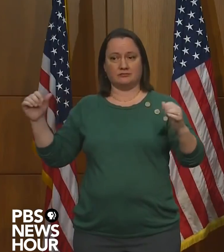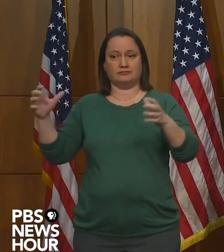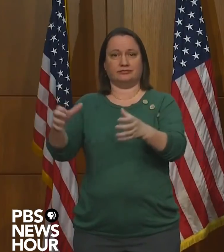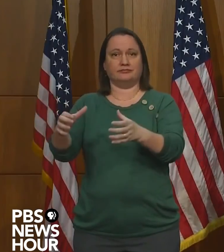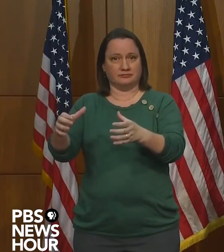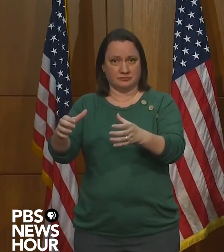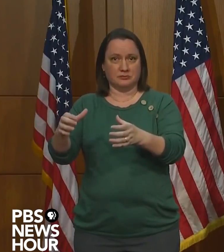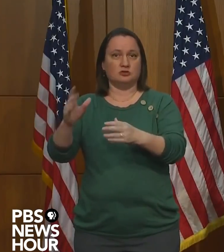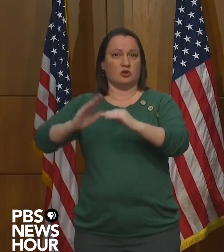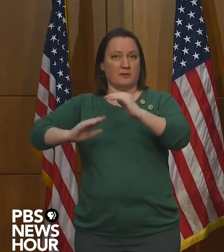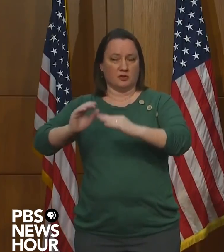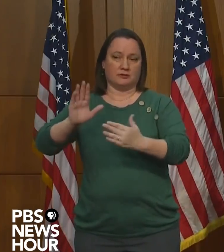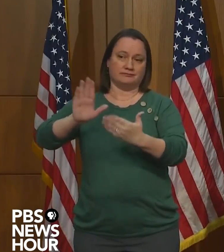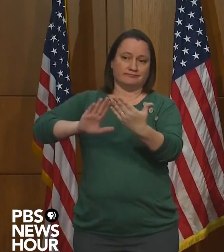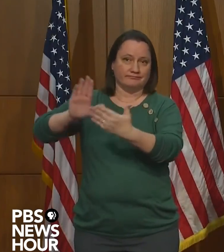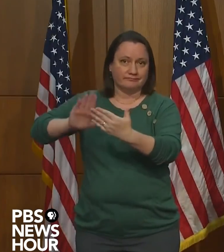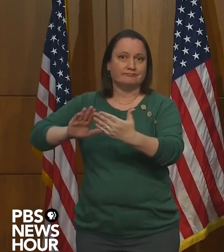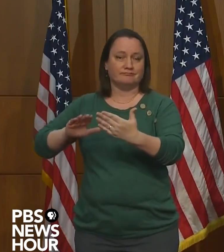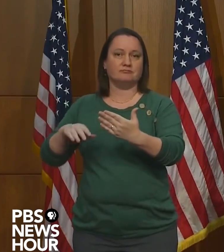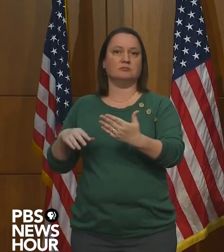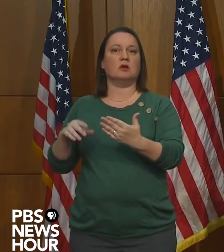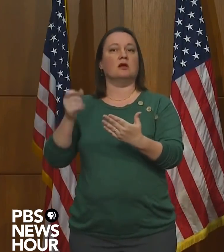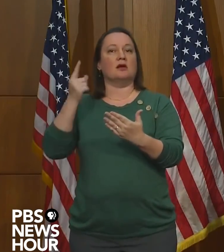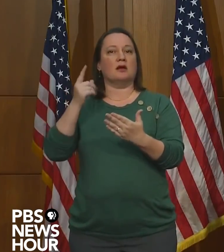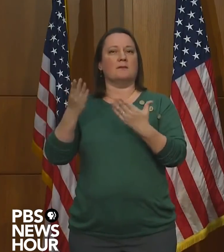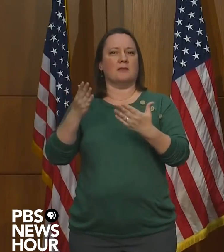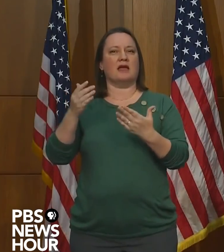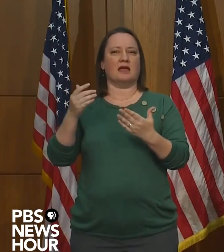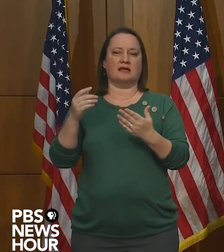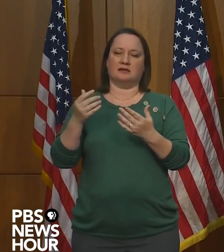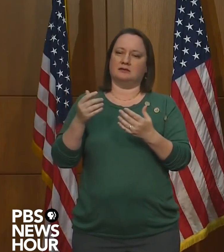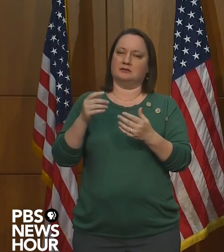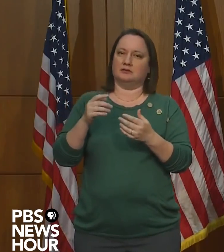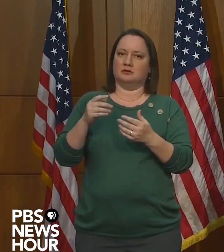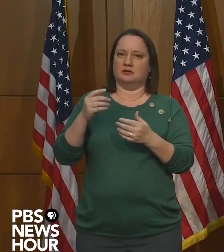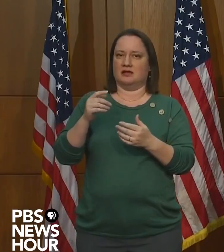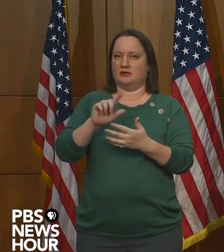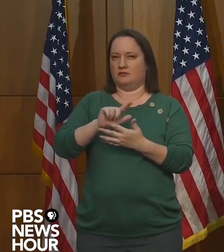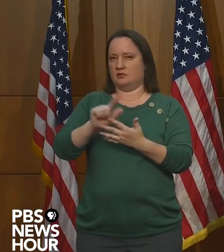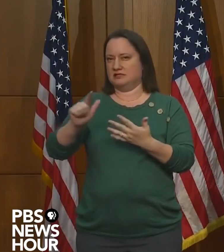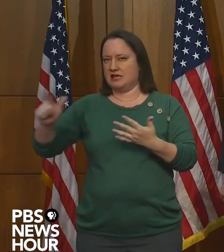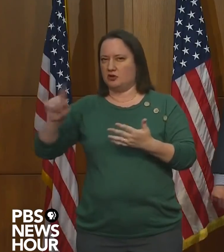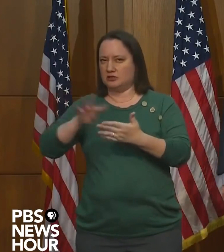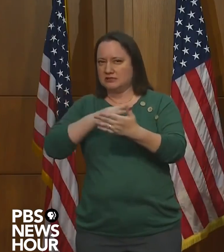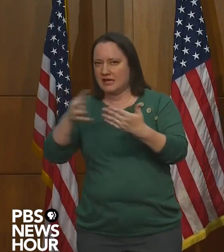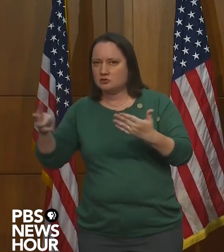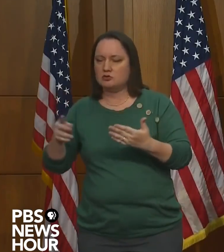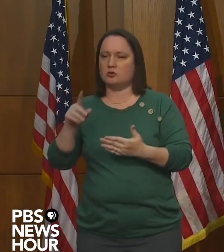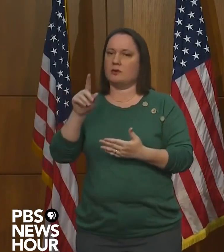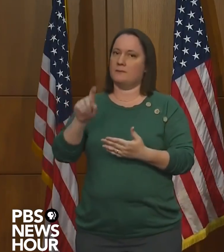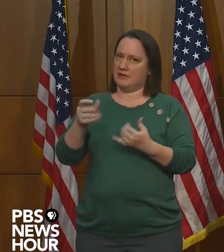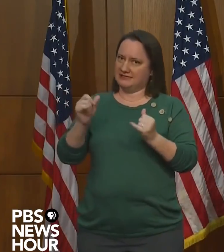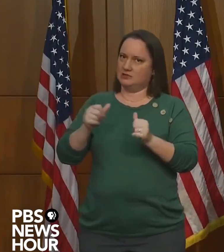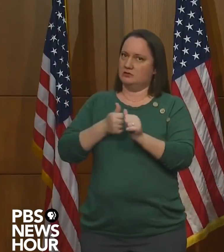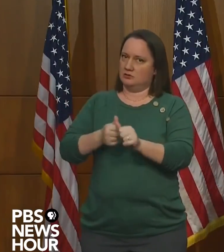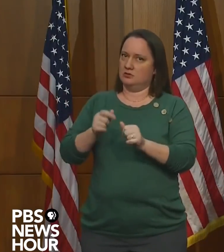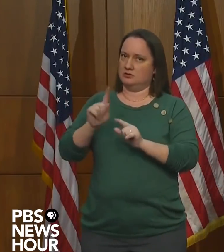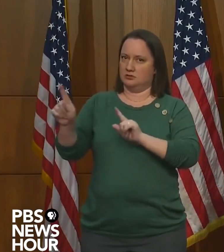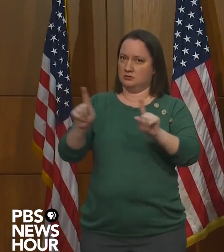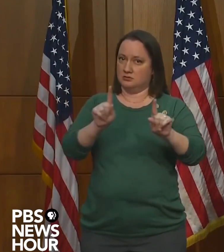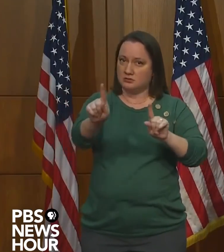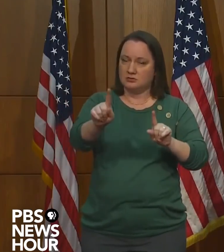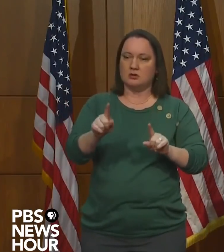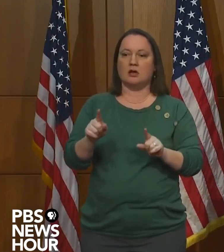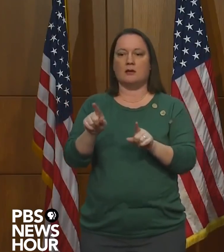measures in place, staggered schedules and alternative blended options for remote learning will be important for students.